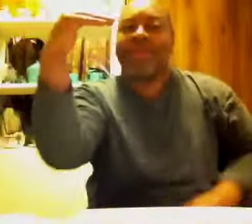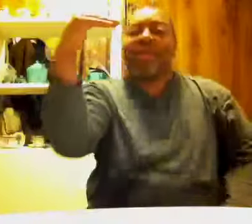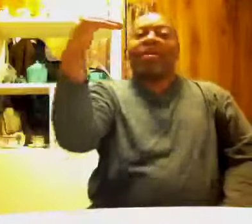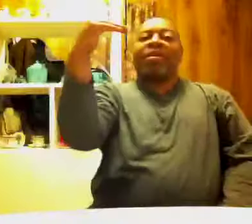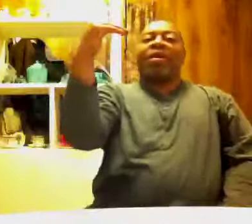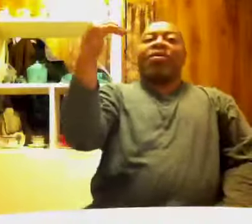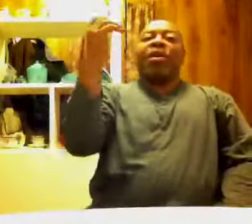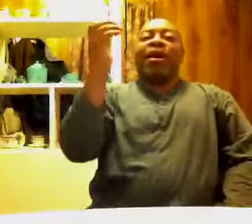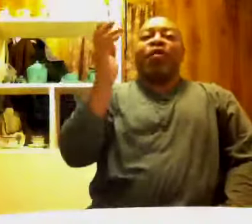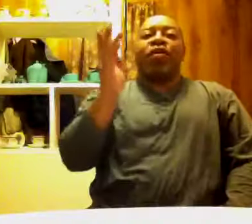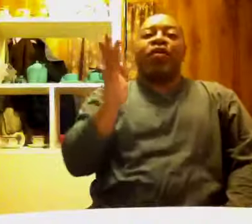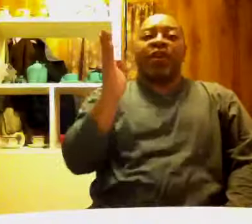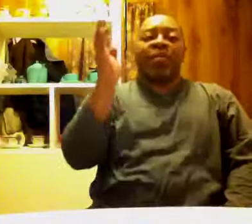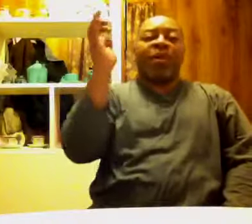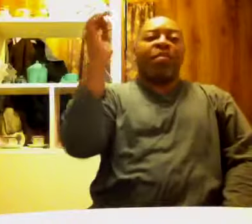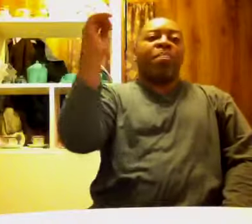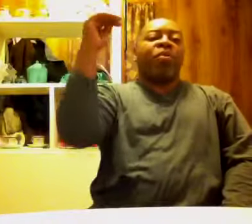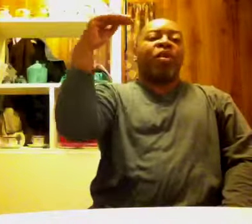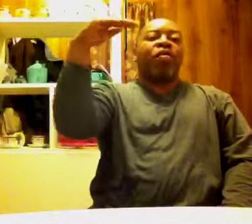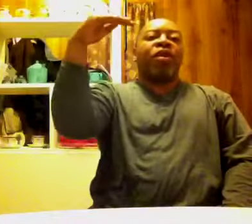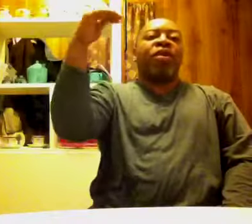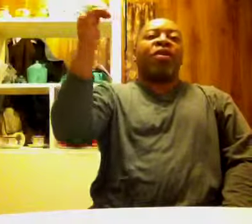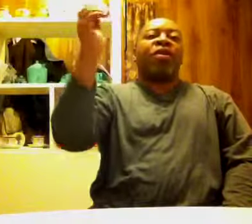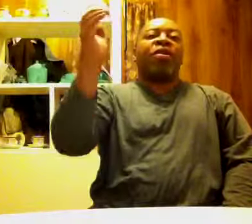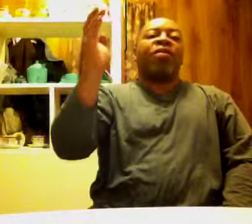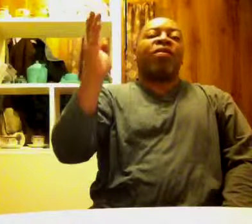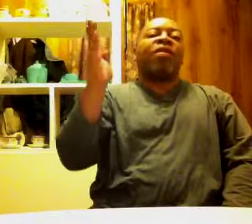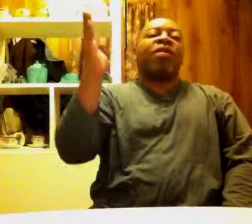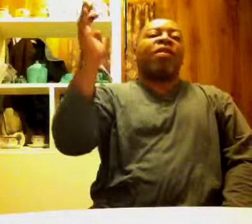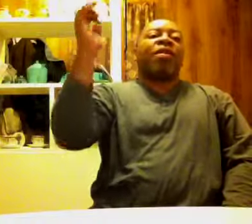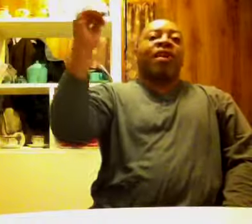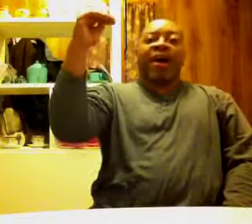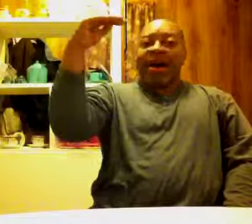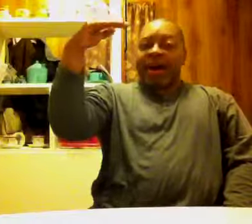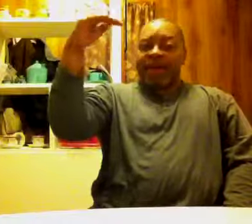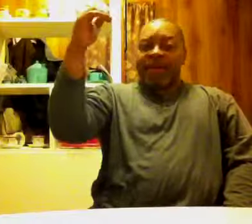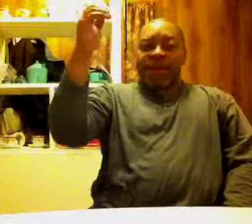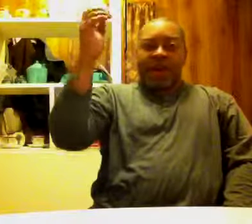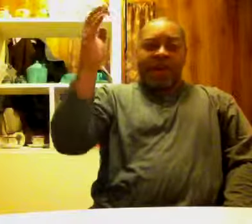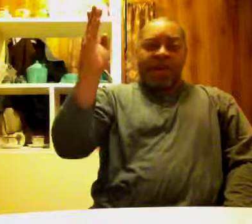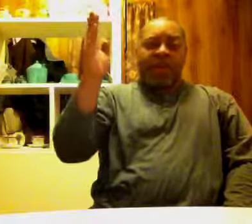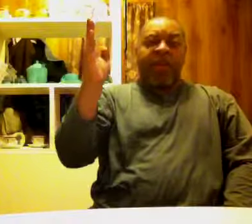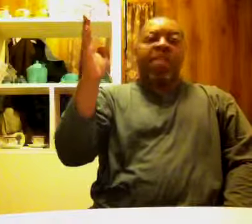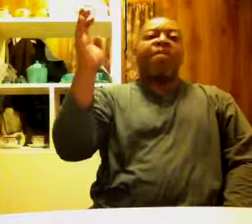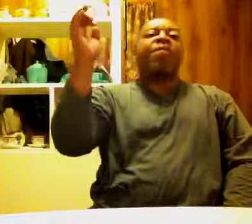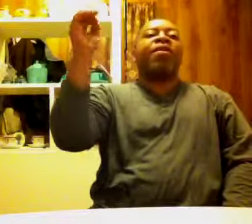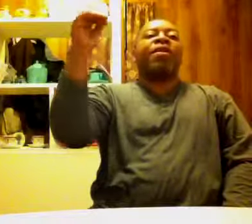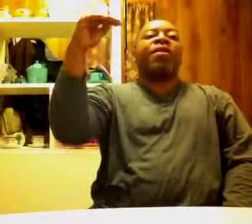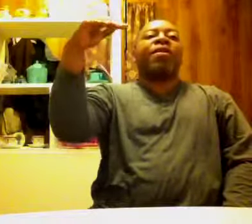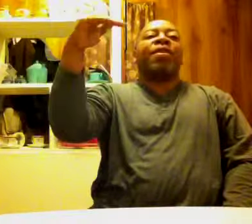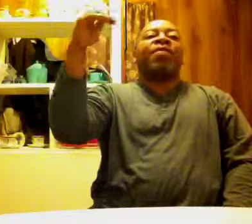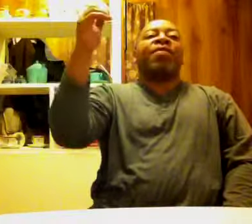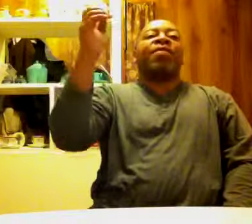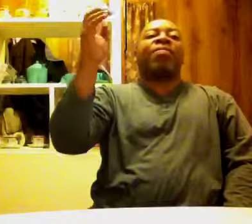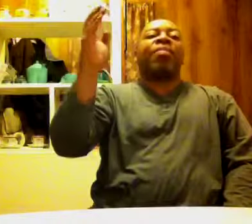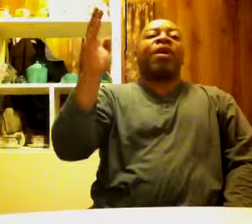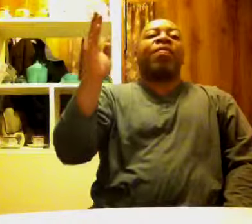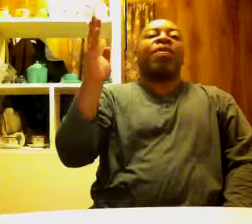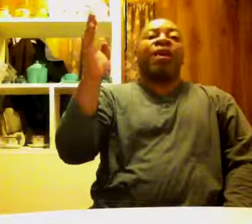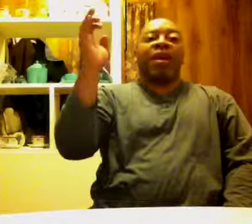Hello ladies and gentlemen, boys and girls, and fans of this thing